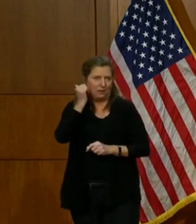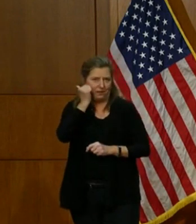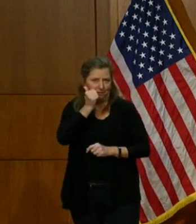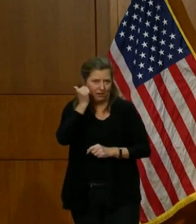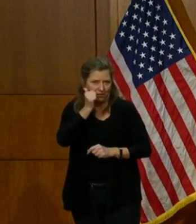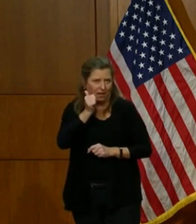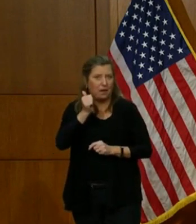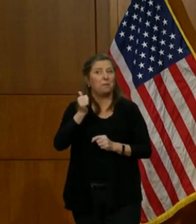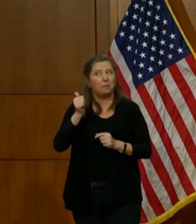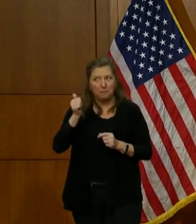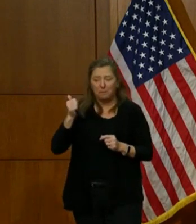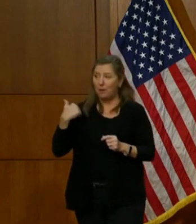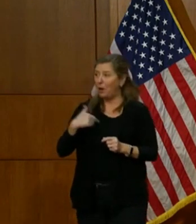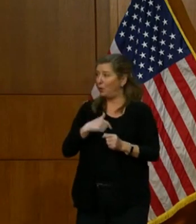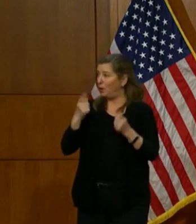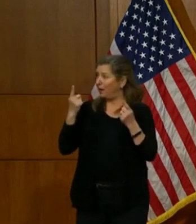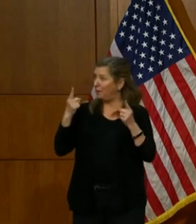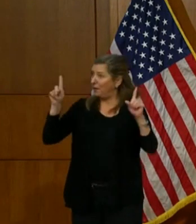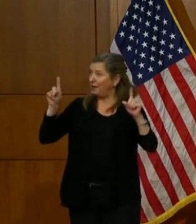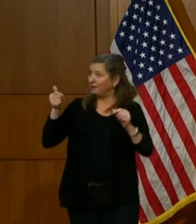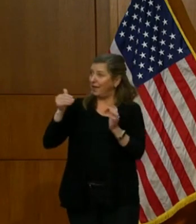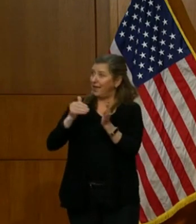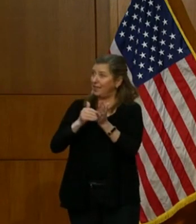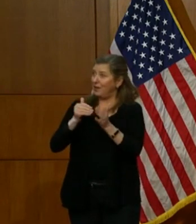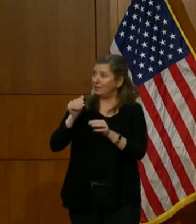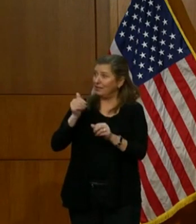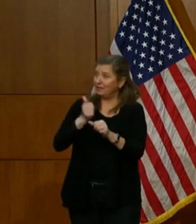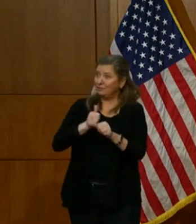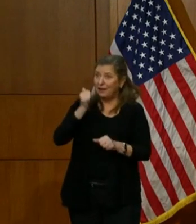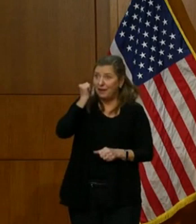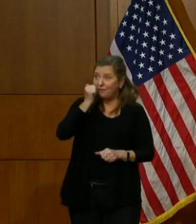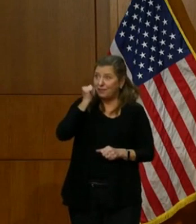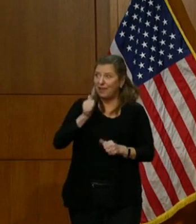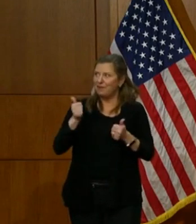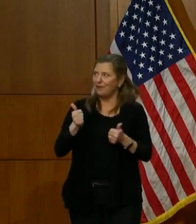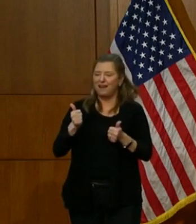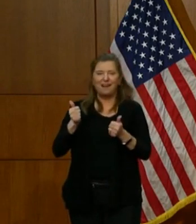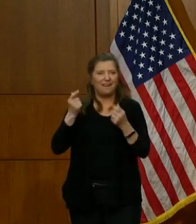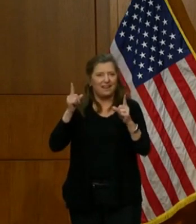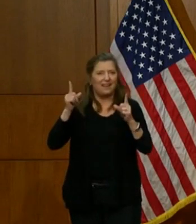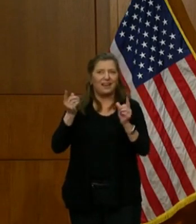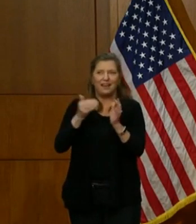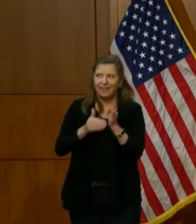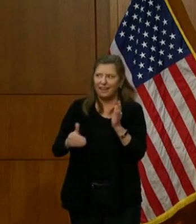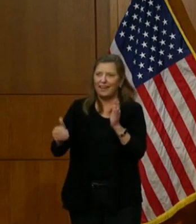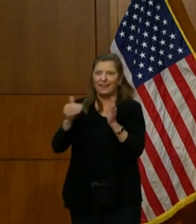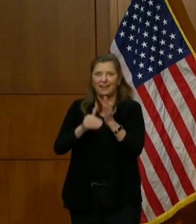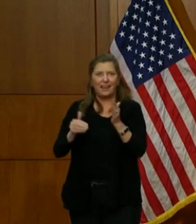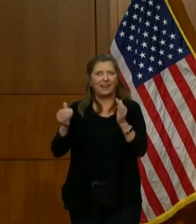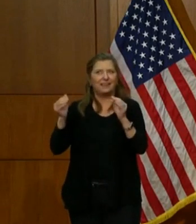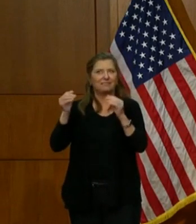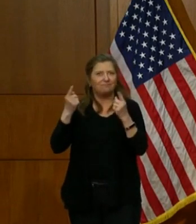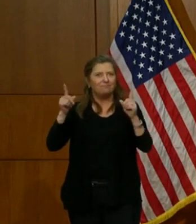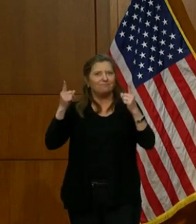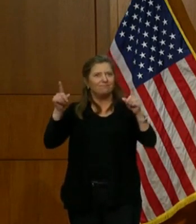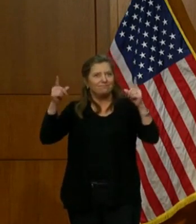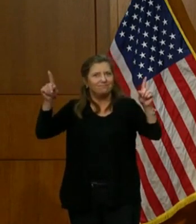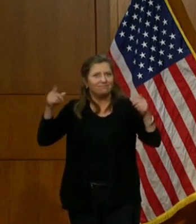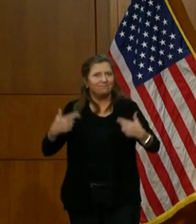And we all celebrate it when we hit it. And then we hit it again, and we kept hitting it over and over again.